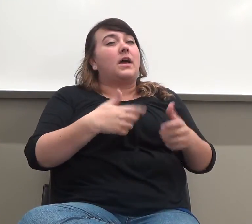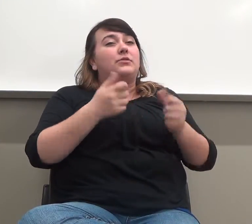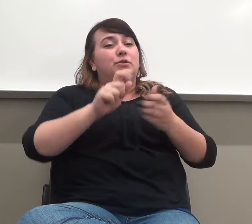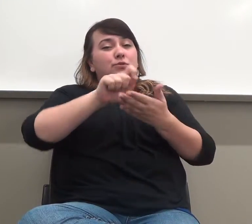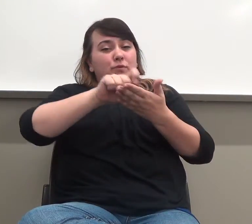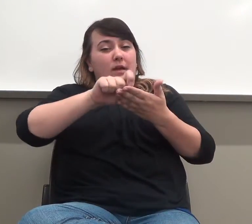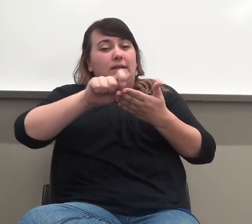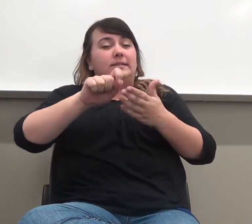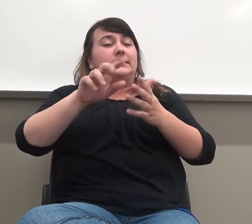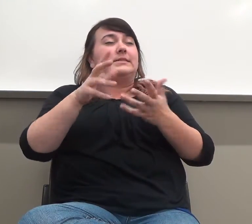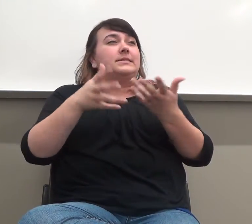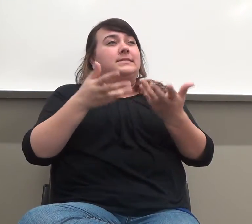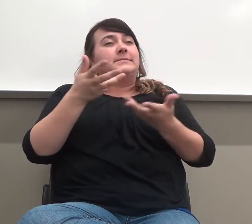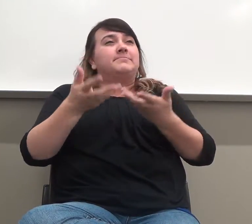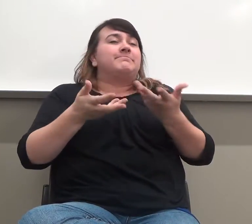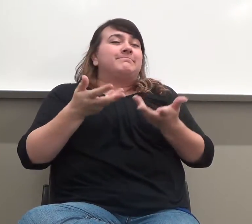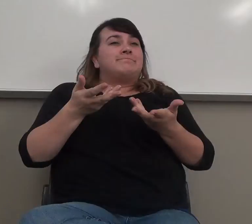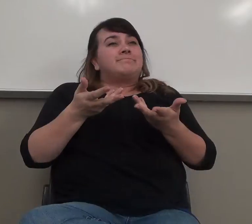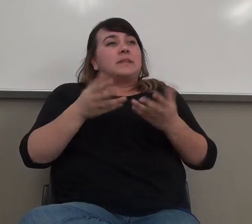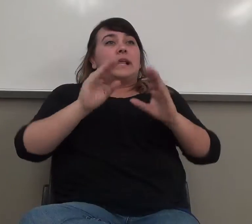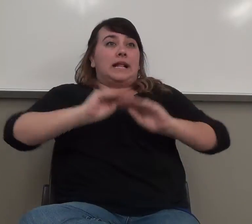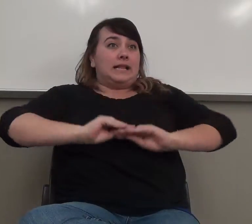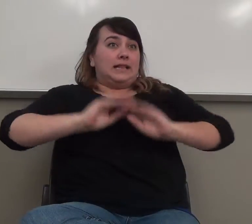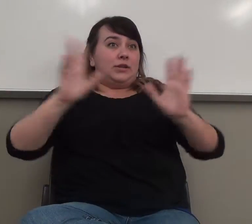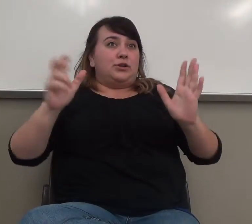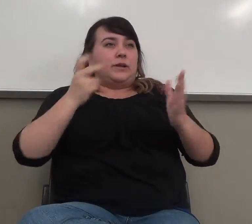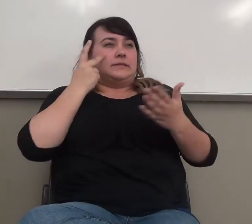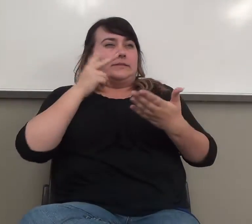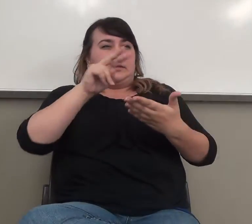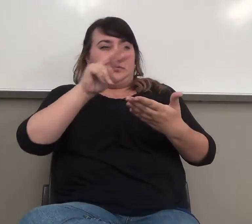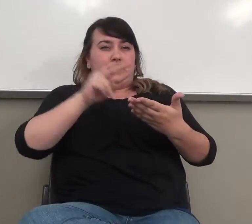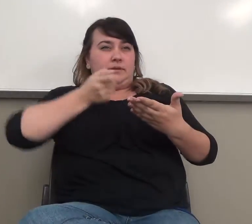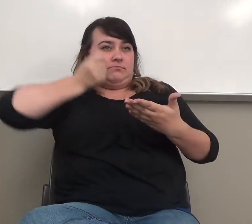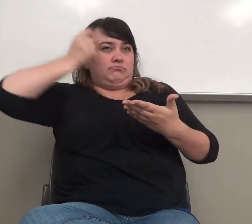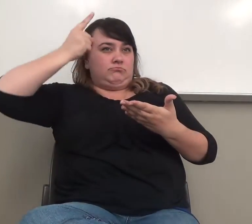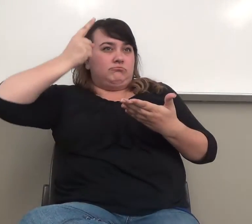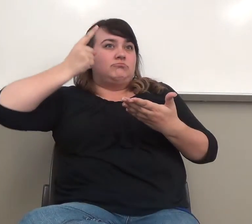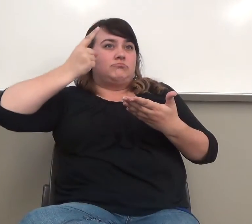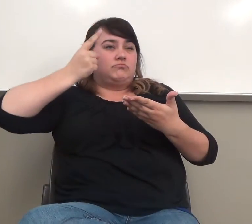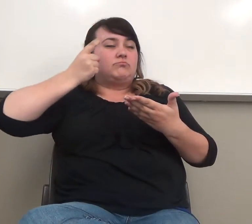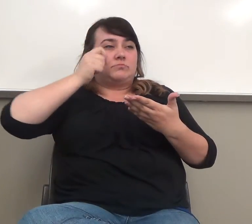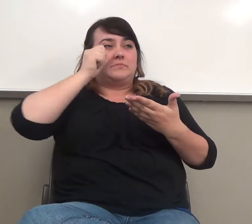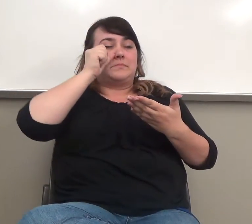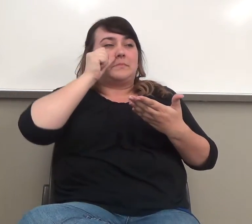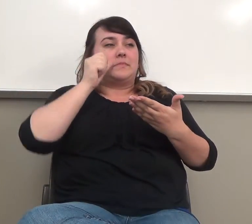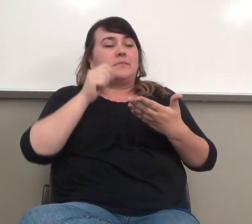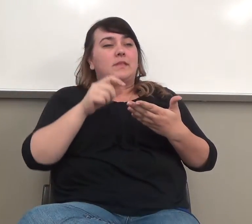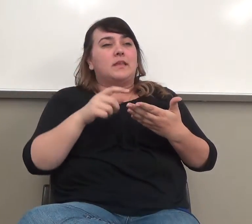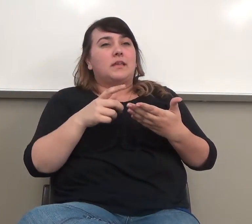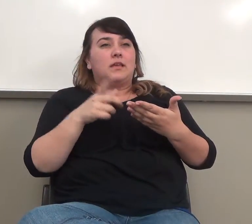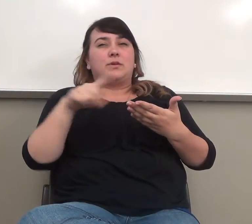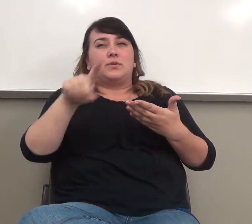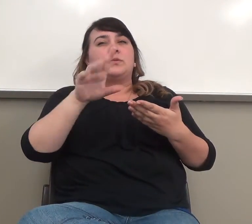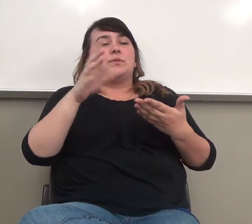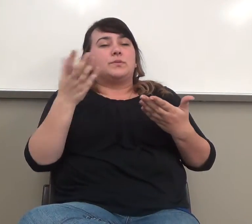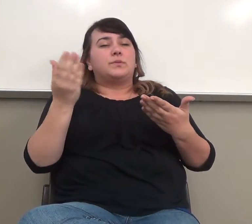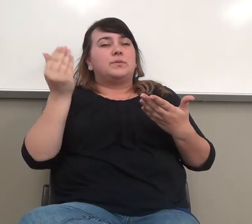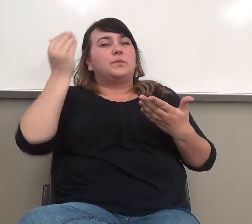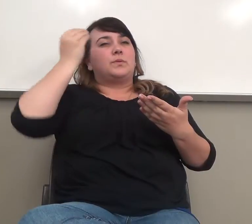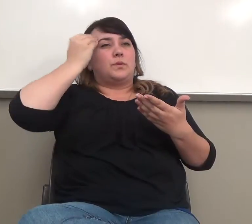clearly. I do, you know, you guys know the difference between